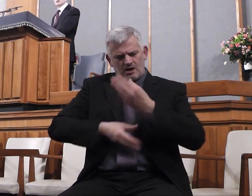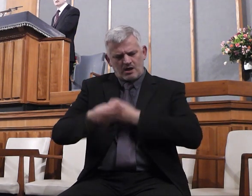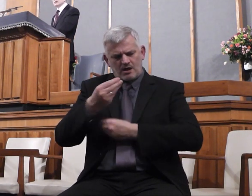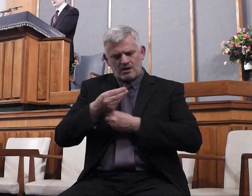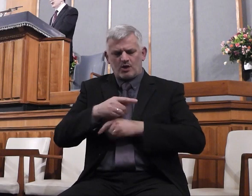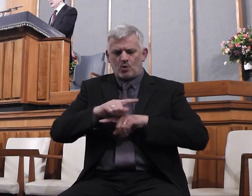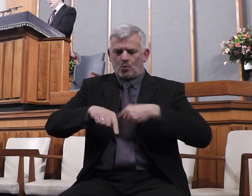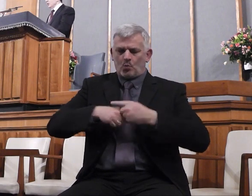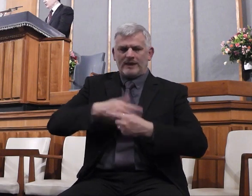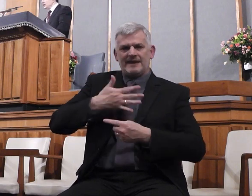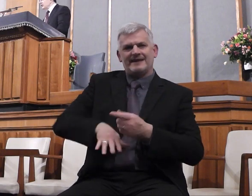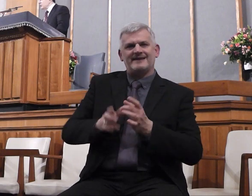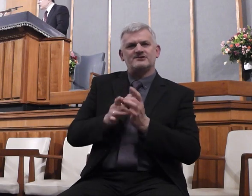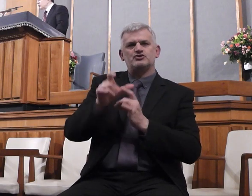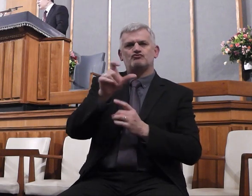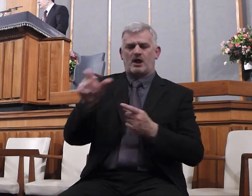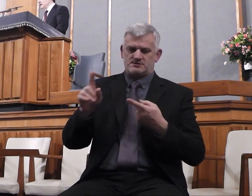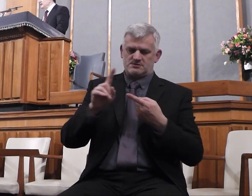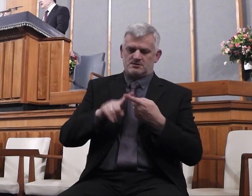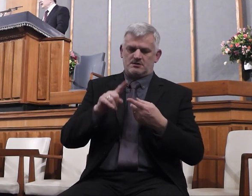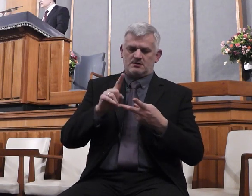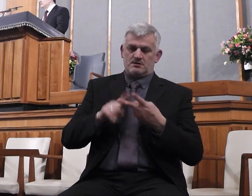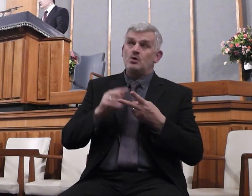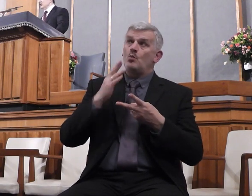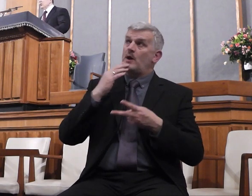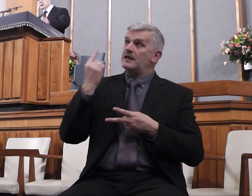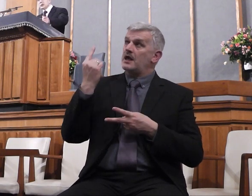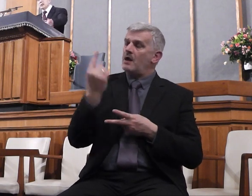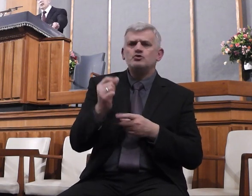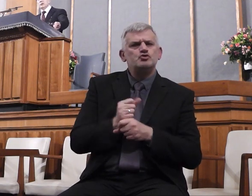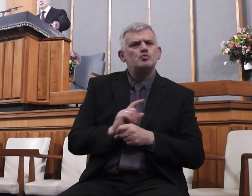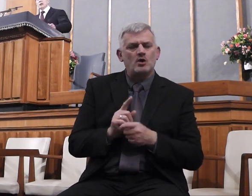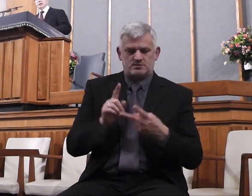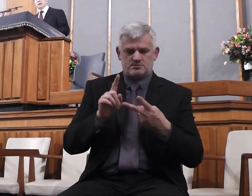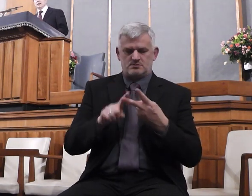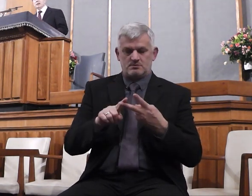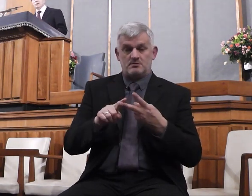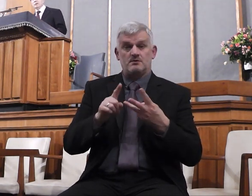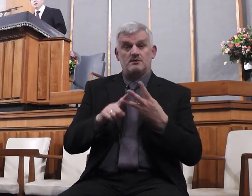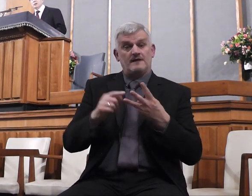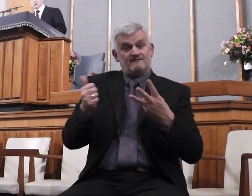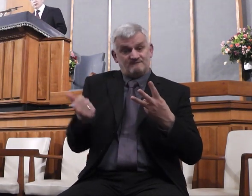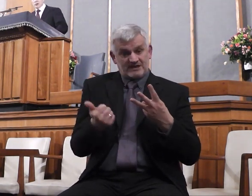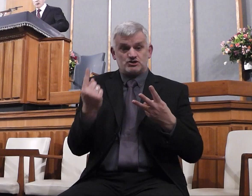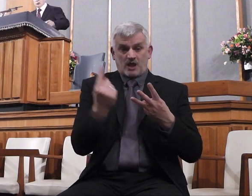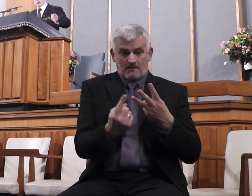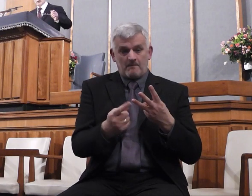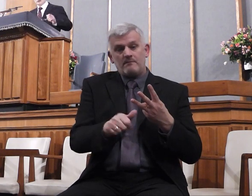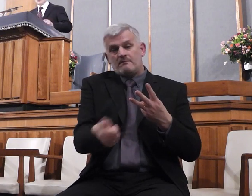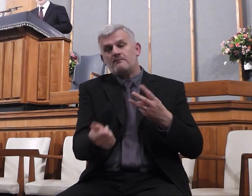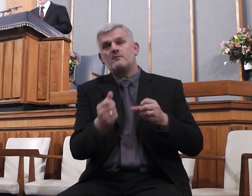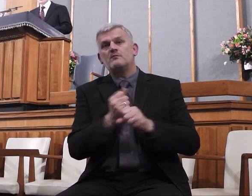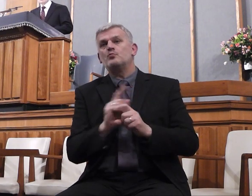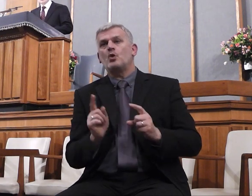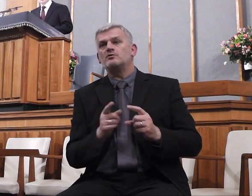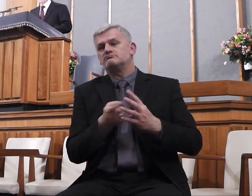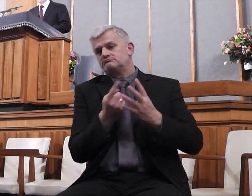Christ, what he will do when he comes, what he did when he came, then all the instructions to